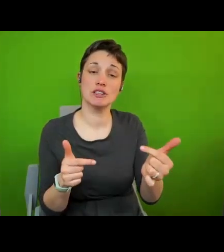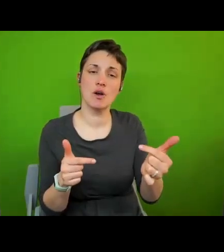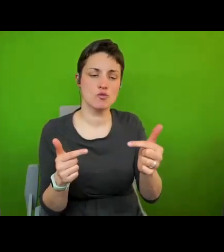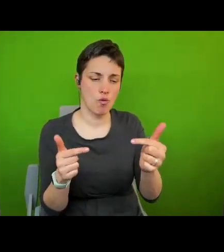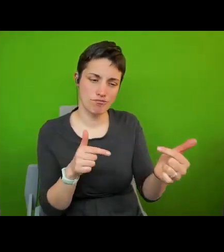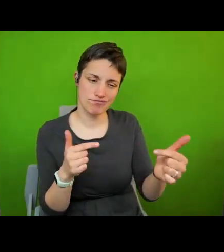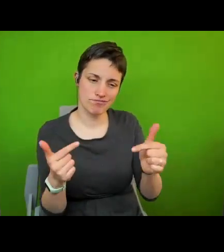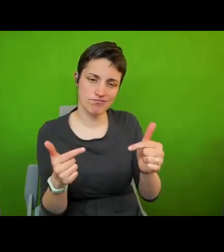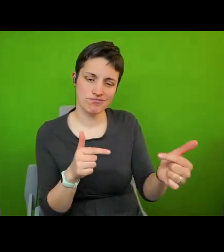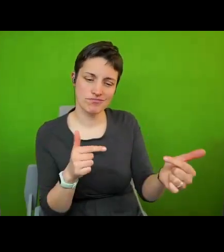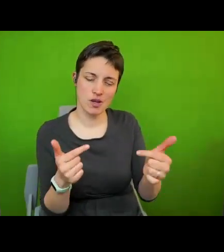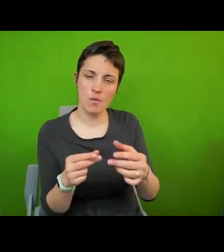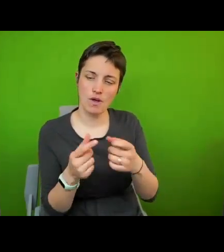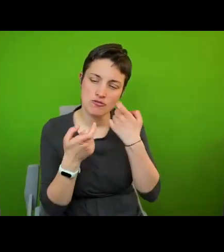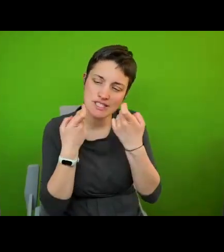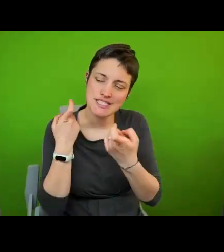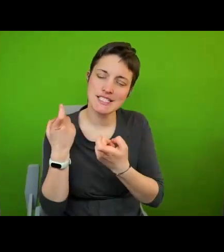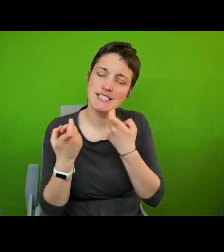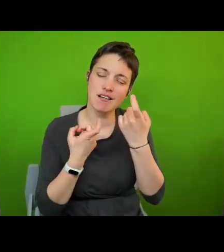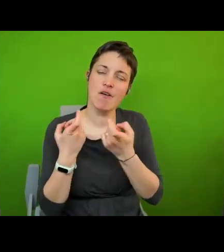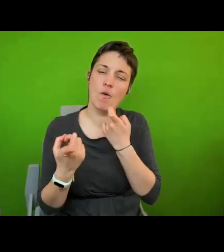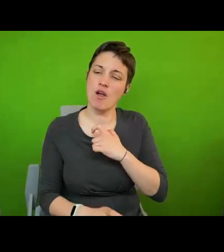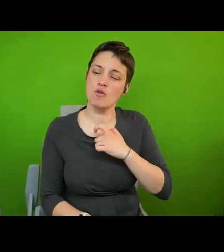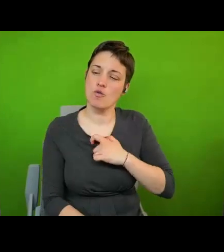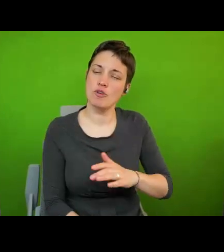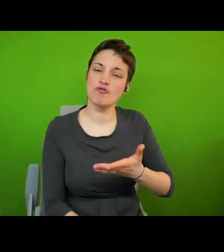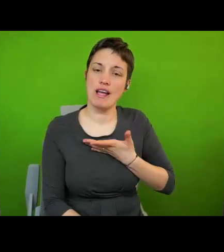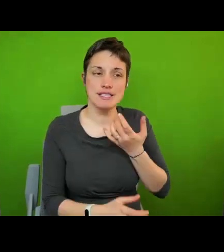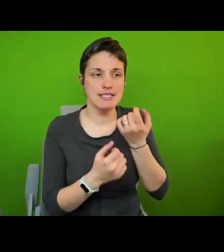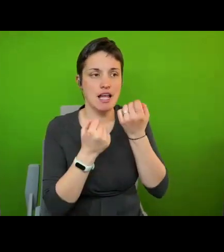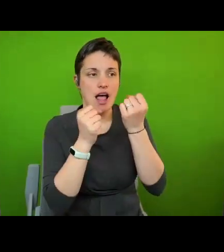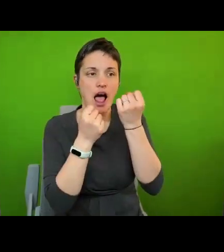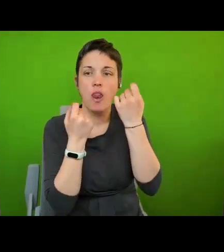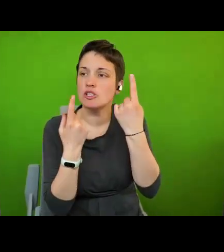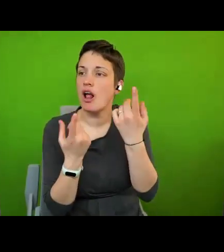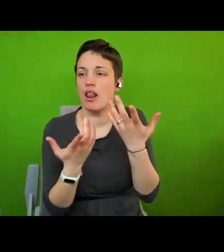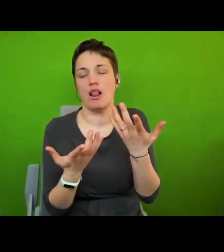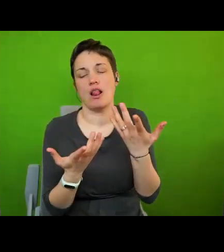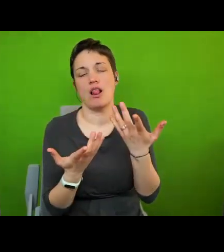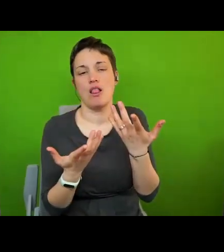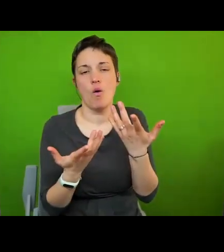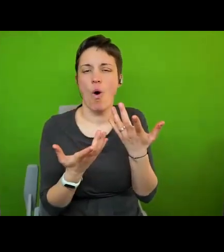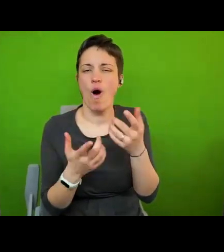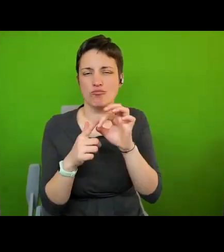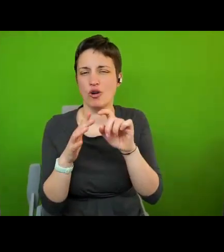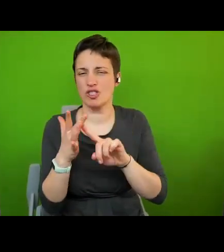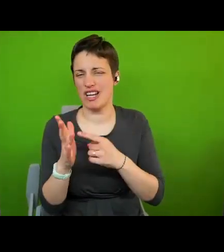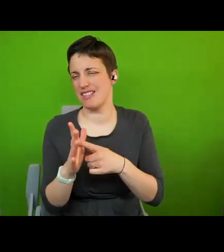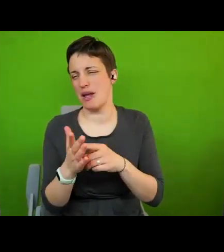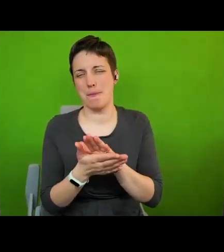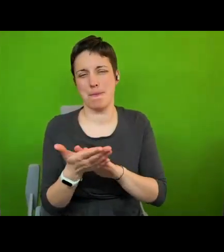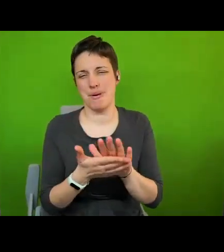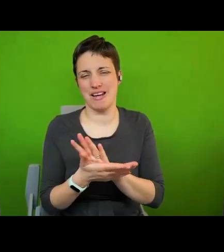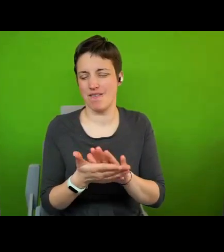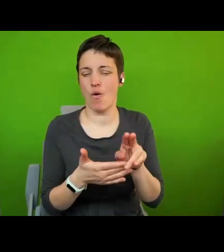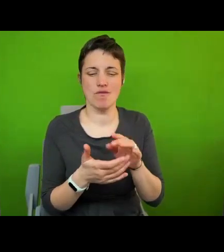the critique of human rights as ideological or elitist projects that have no meaning for ordinary people